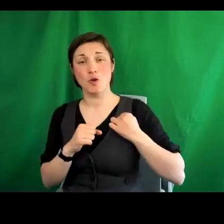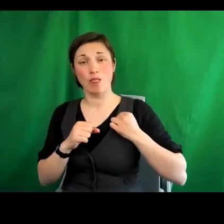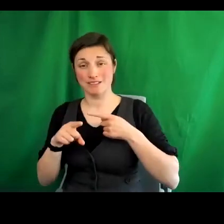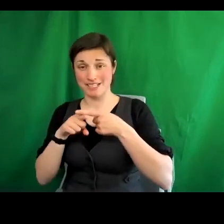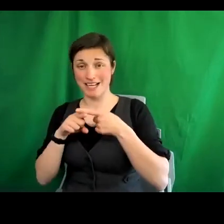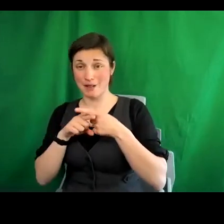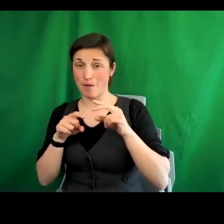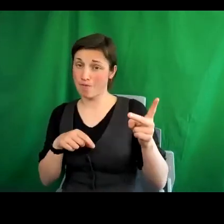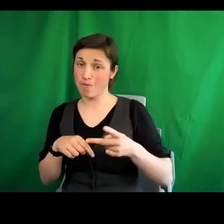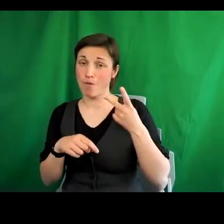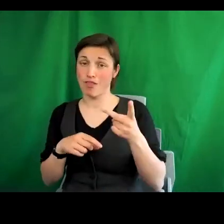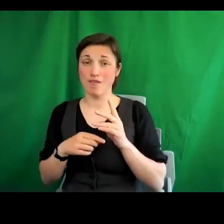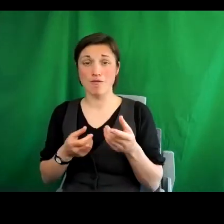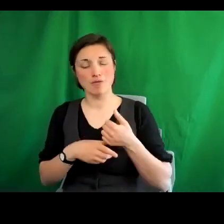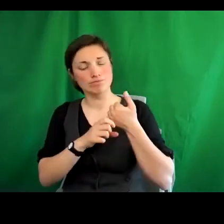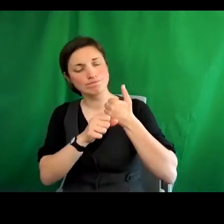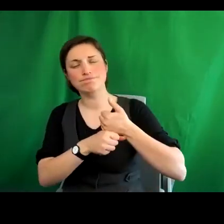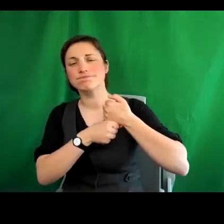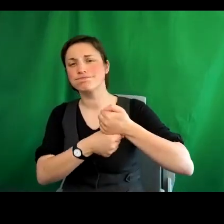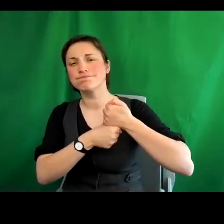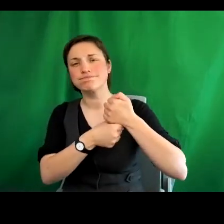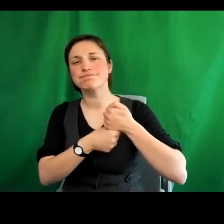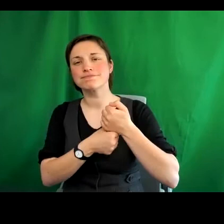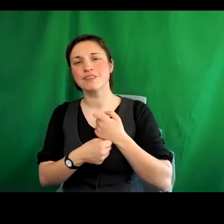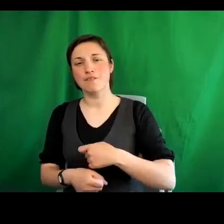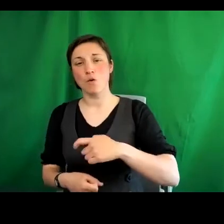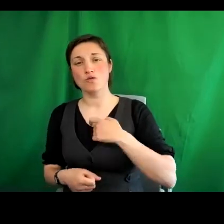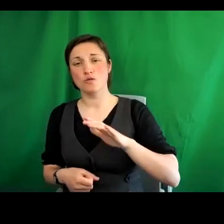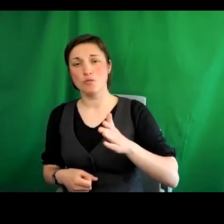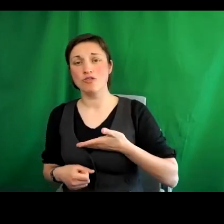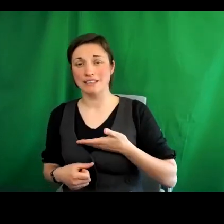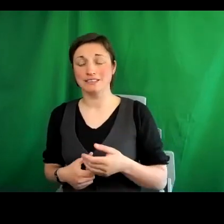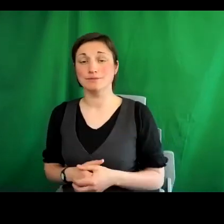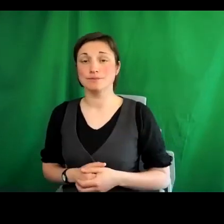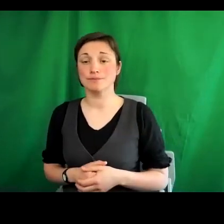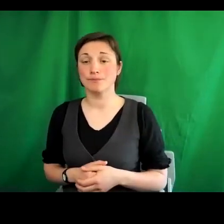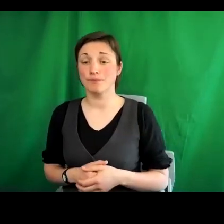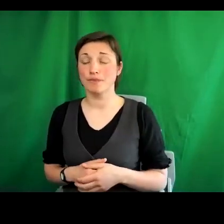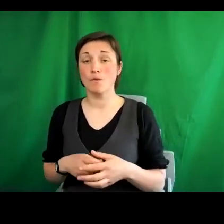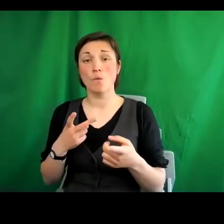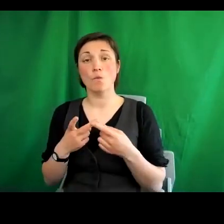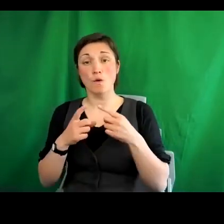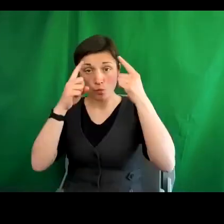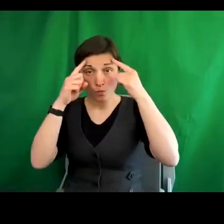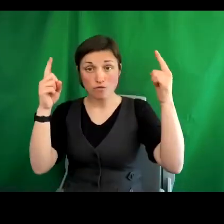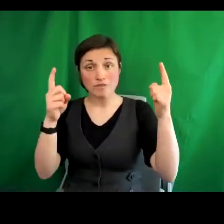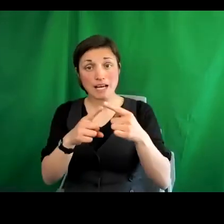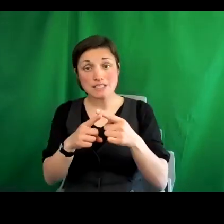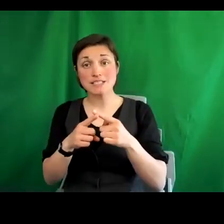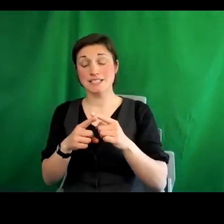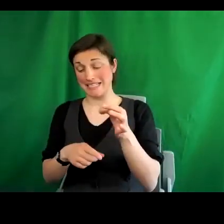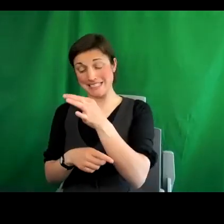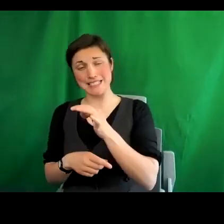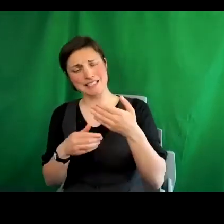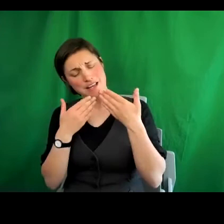context of promoting human rights. So, thank you and to the university and indeed the city for inviting me